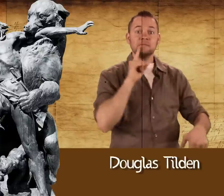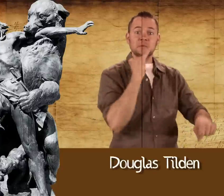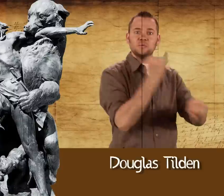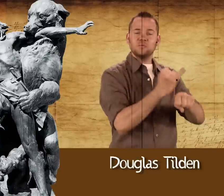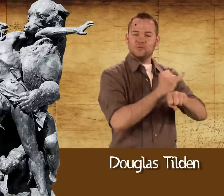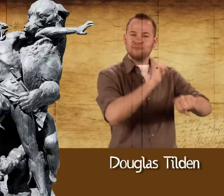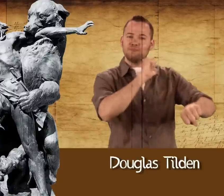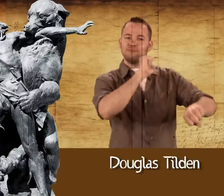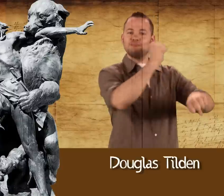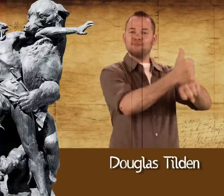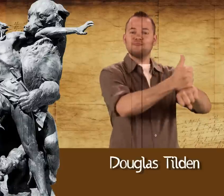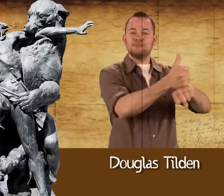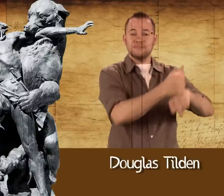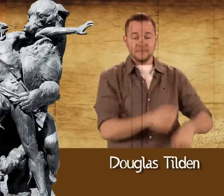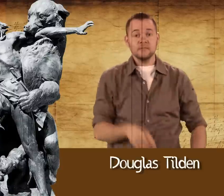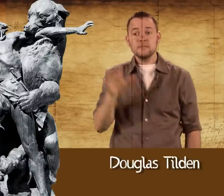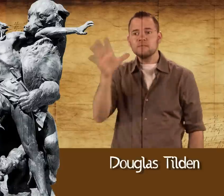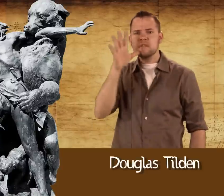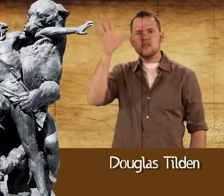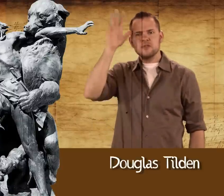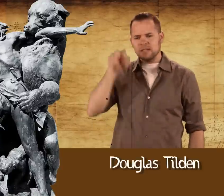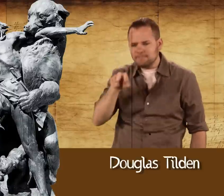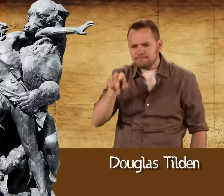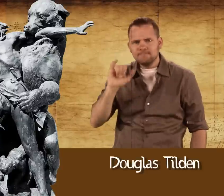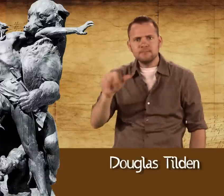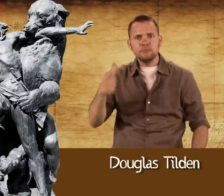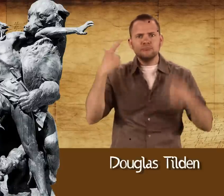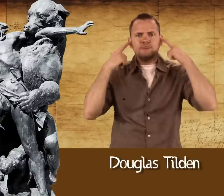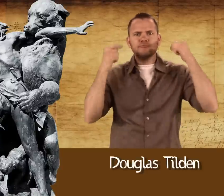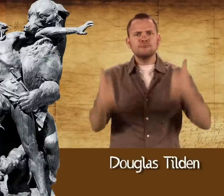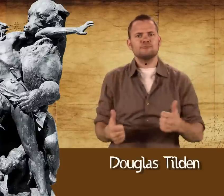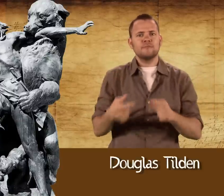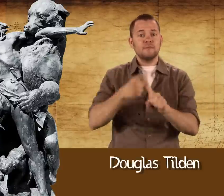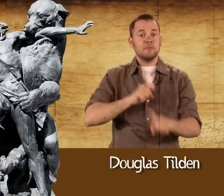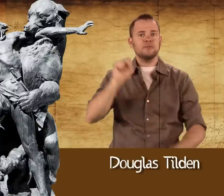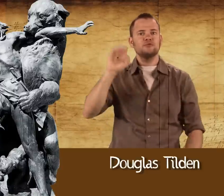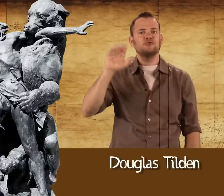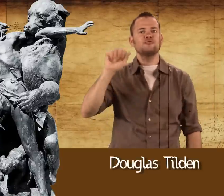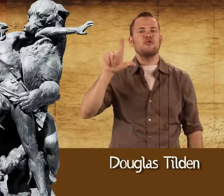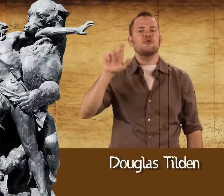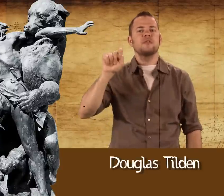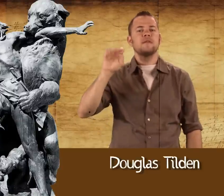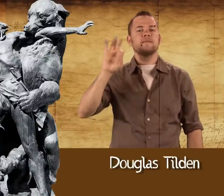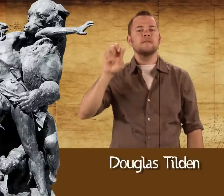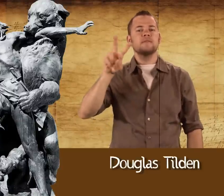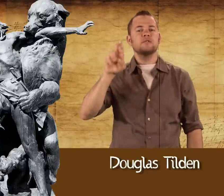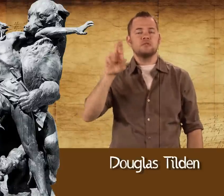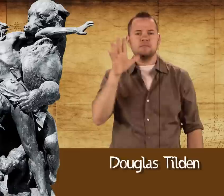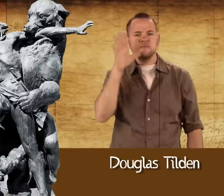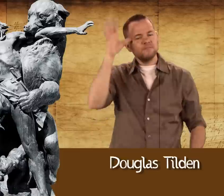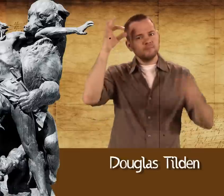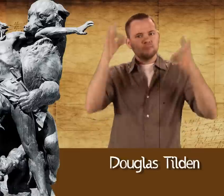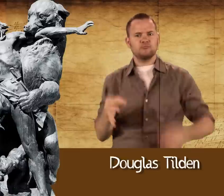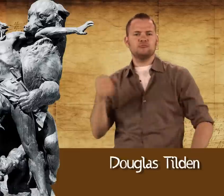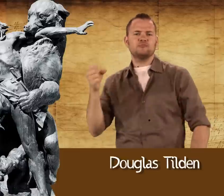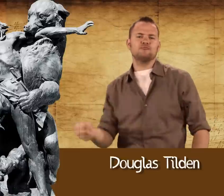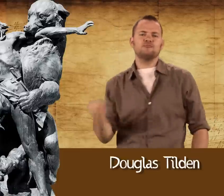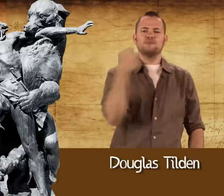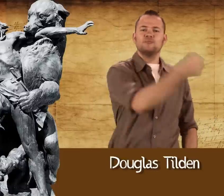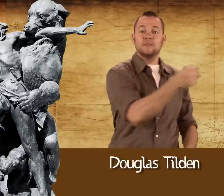the Deaf School was established. His parents told us that he lost his hearing from scarlet fever, so they decided to place him at the School for the Deaf.